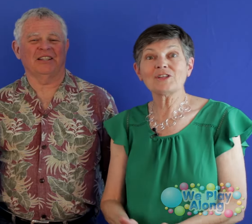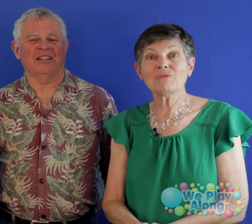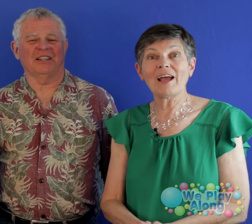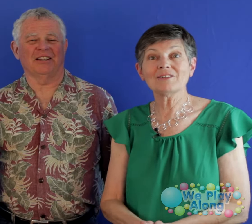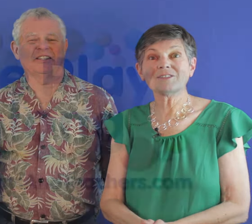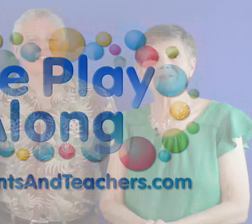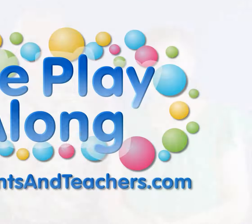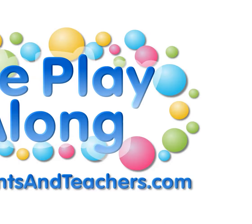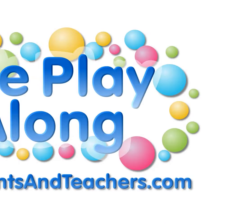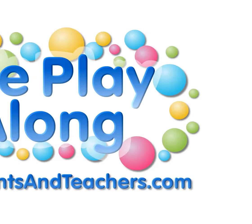these rounds